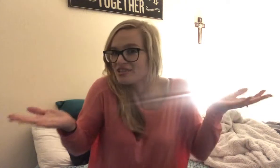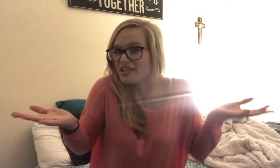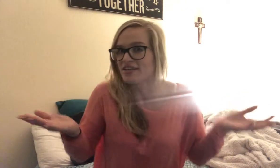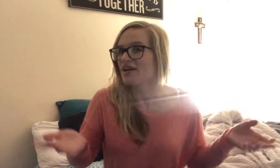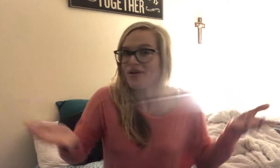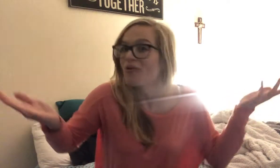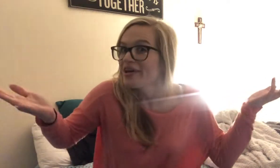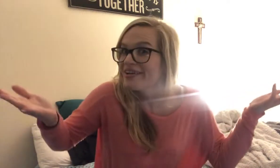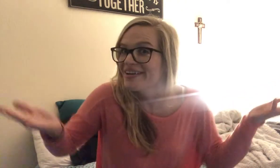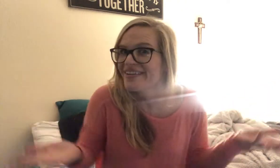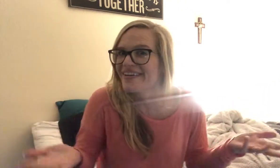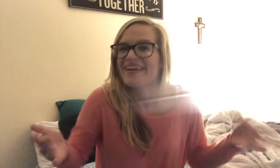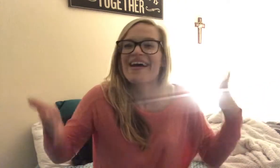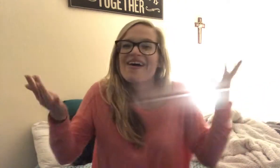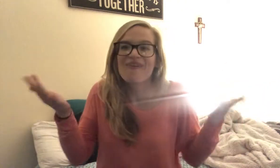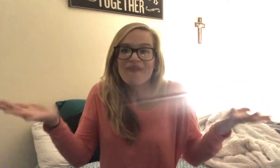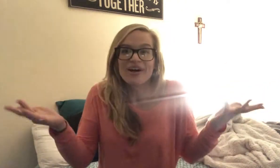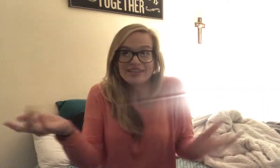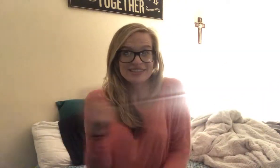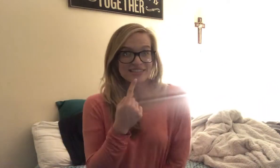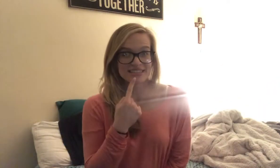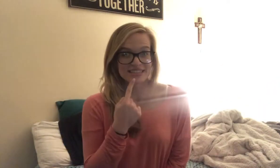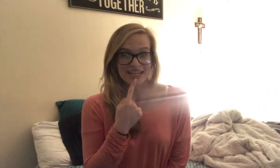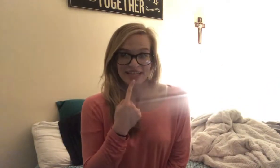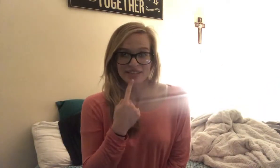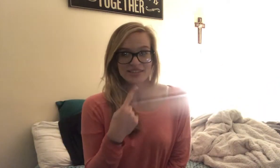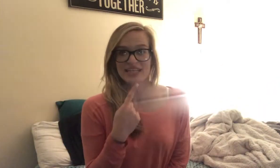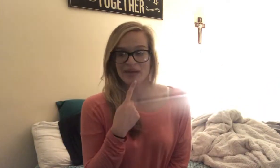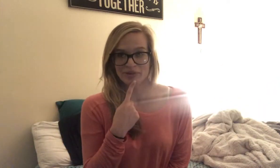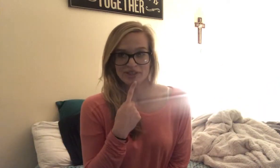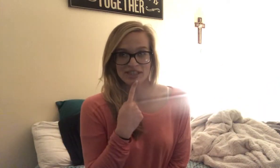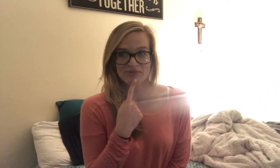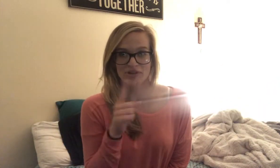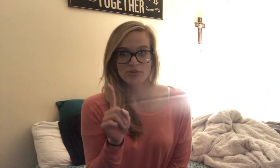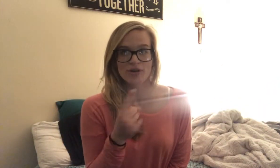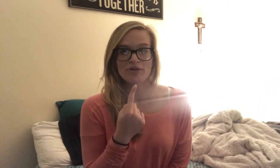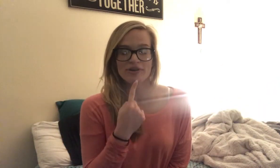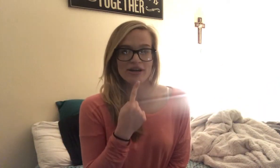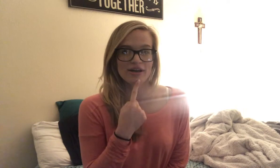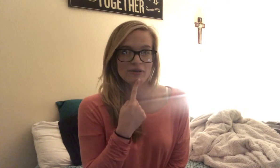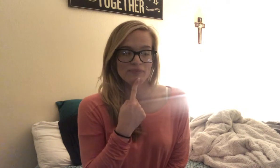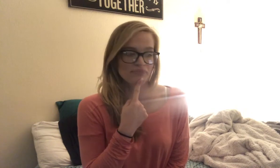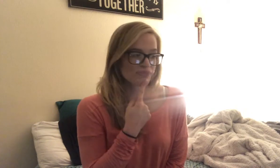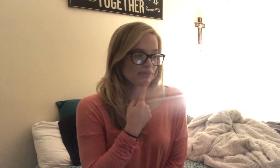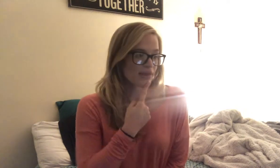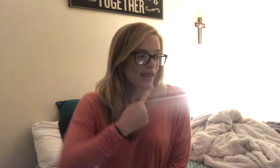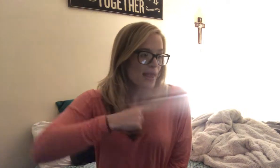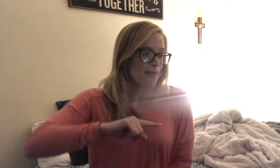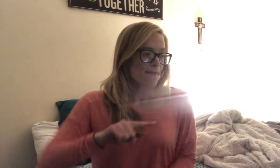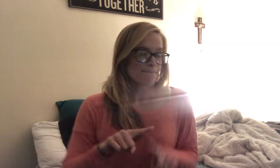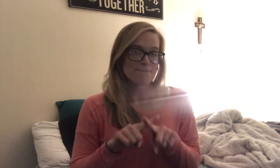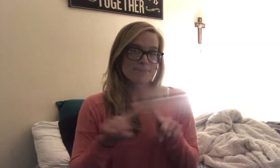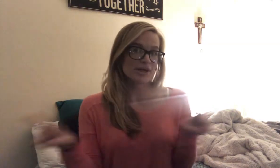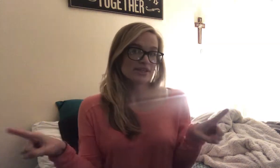generic, like what, what to say. tap your chin with your pointer finger. But,